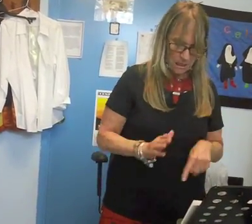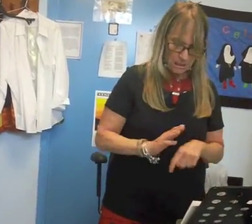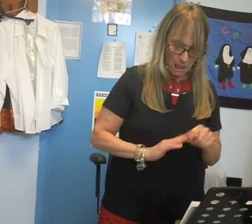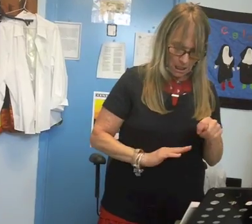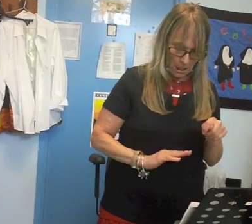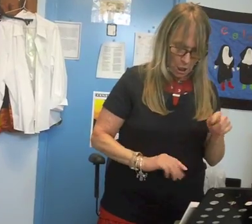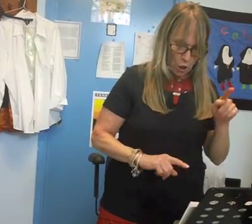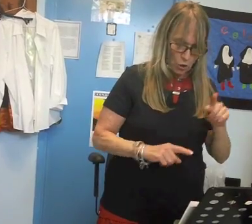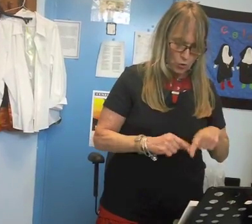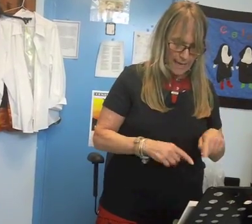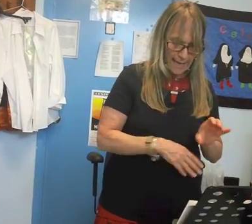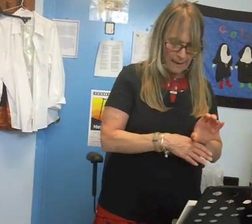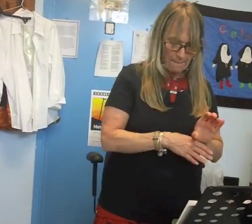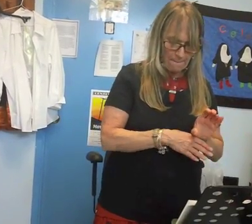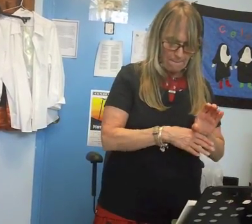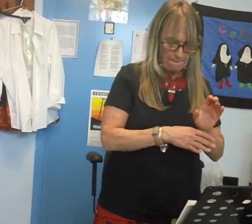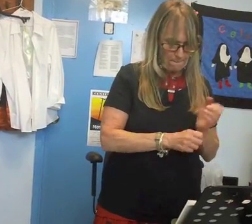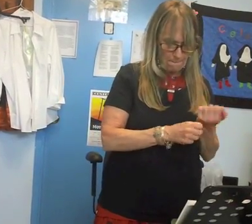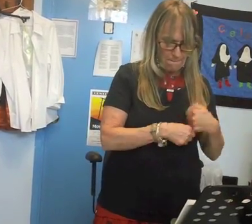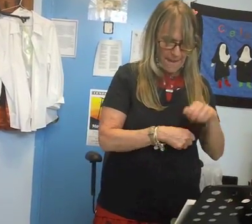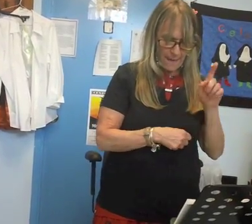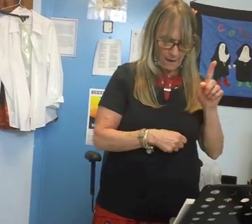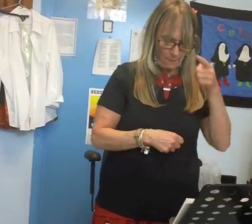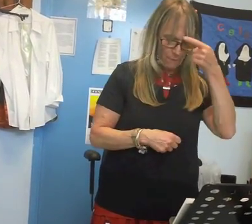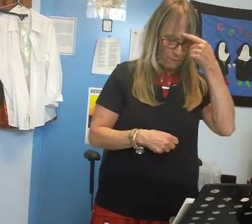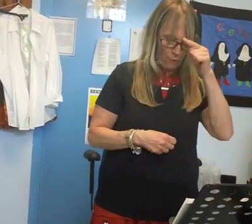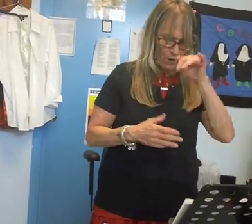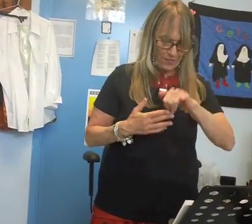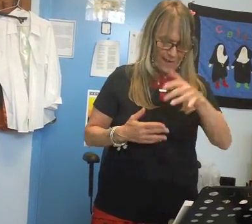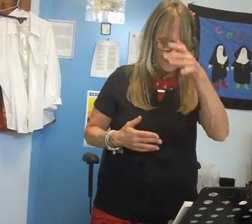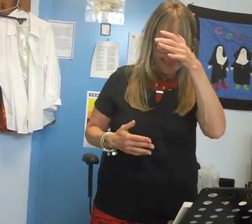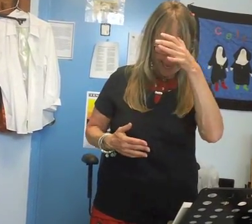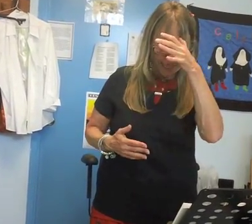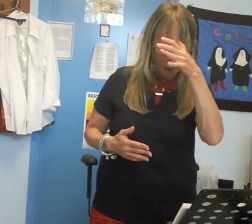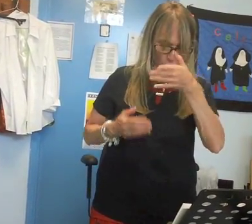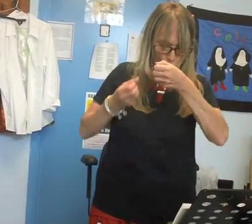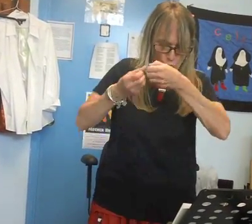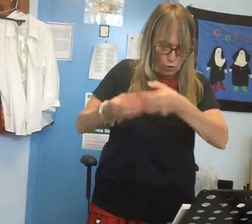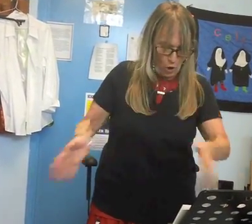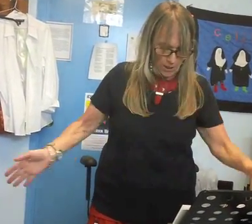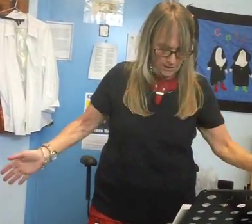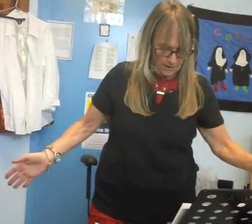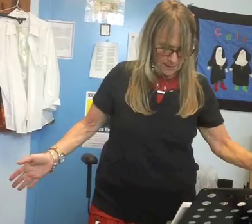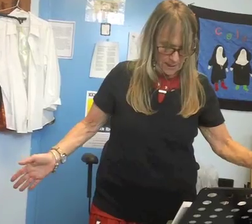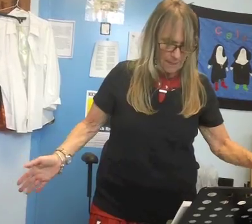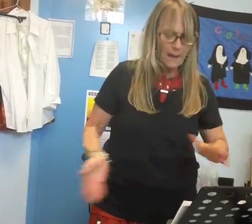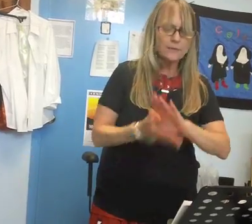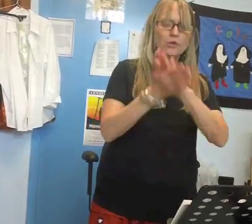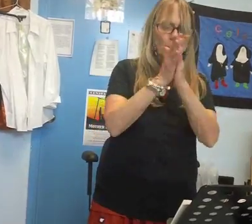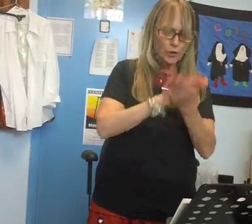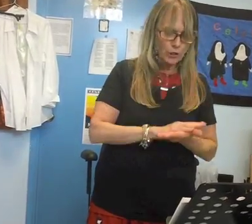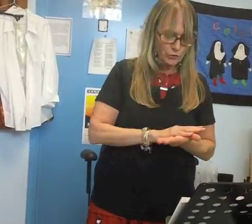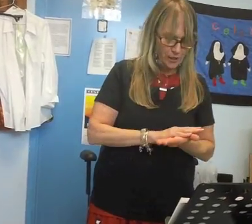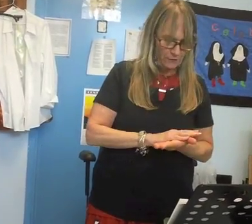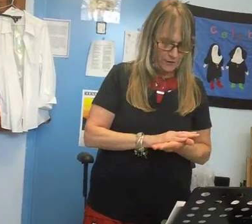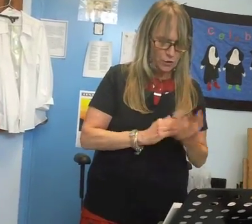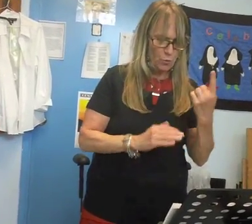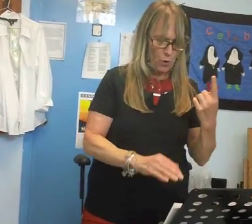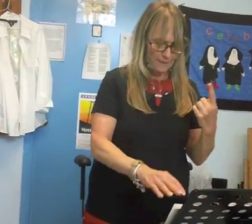Tuck you can't make up for that daddy you lost by turning yourself into one